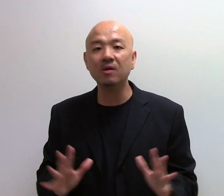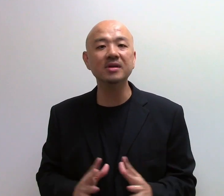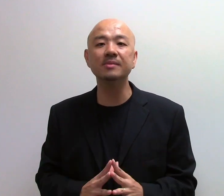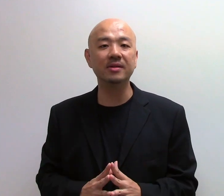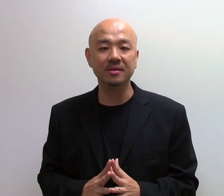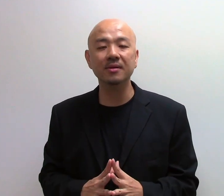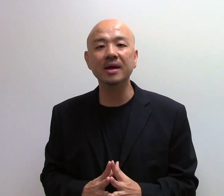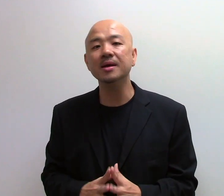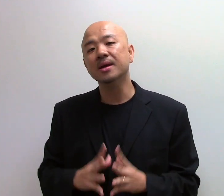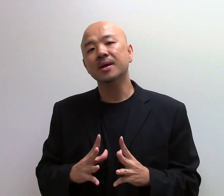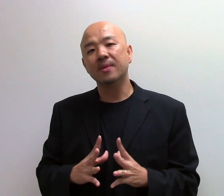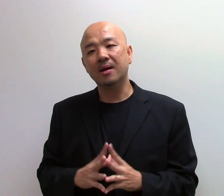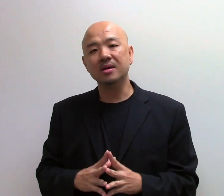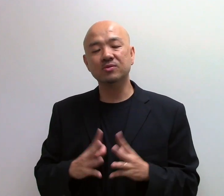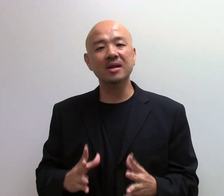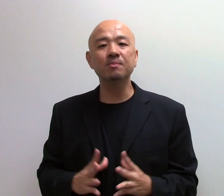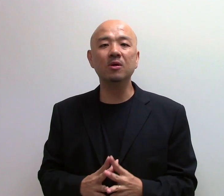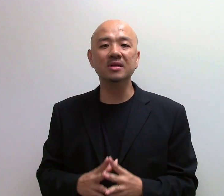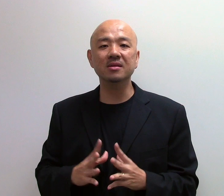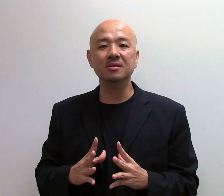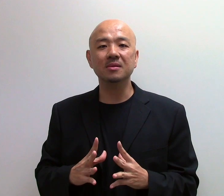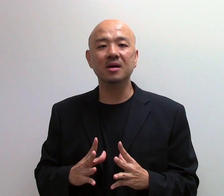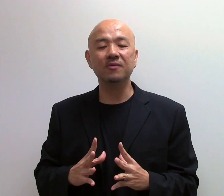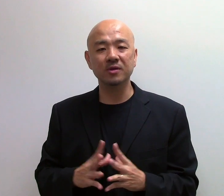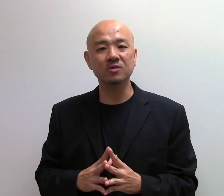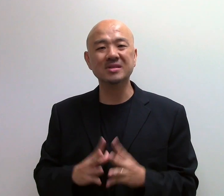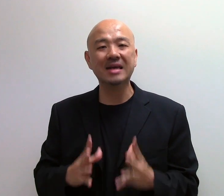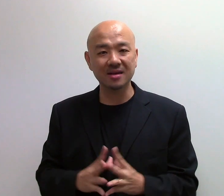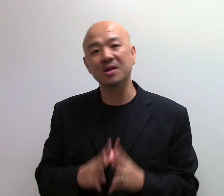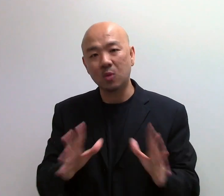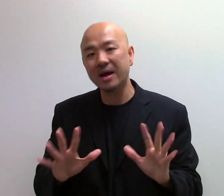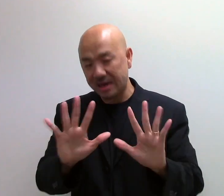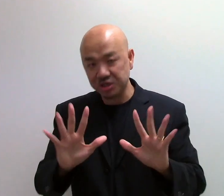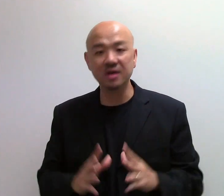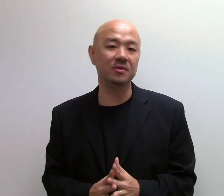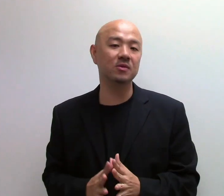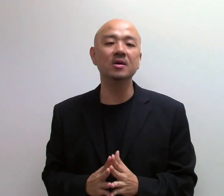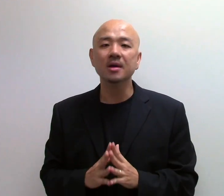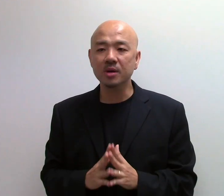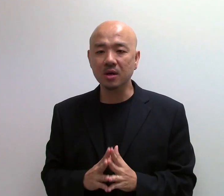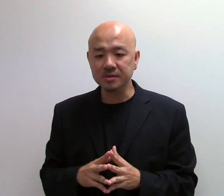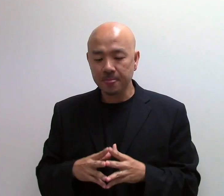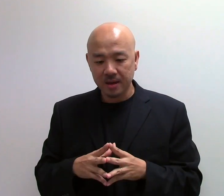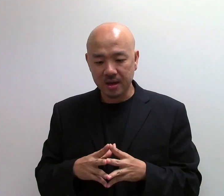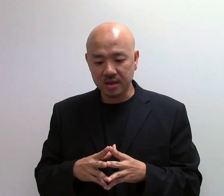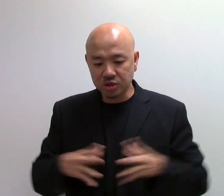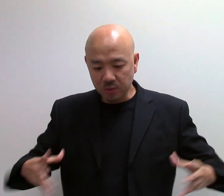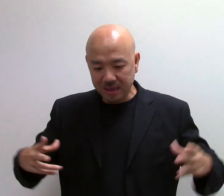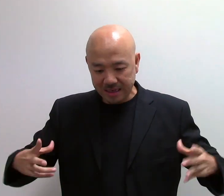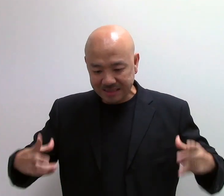honest about it, okay? Now, it's really important for you to start early. Why? I share with you. Because in G1, there's